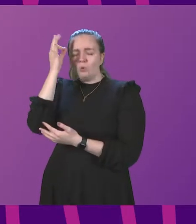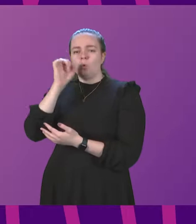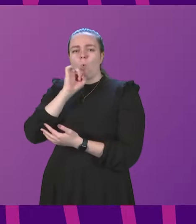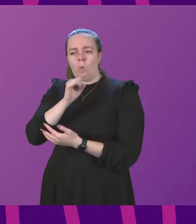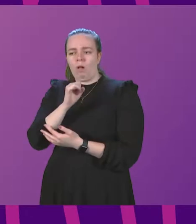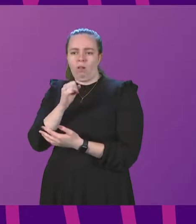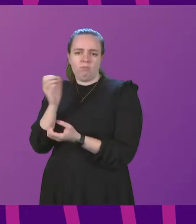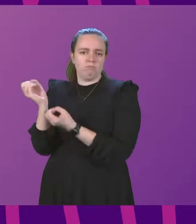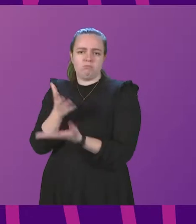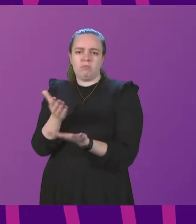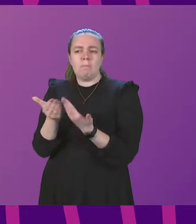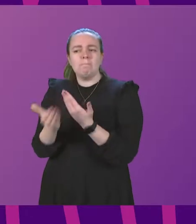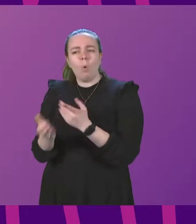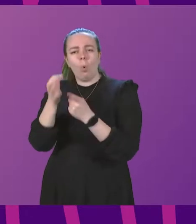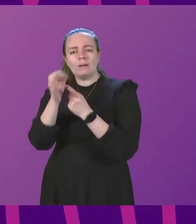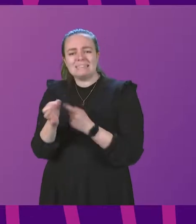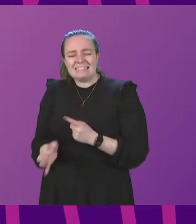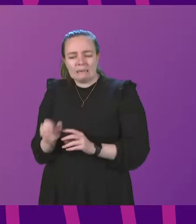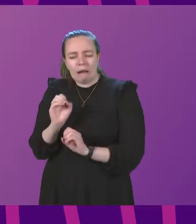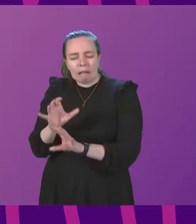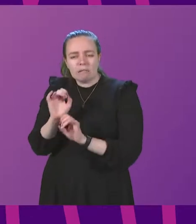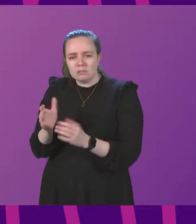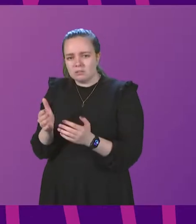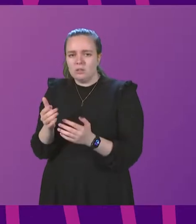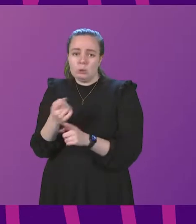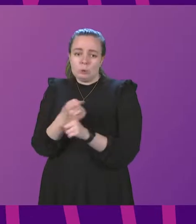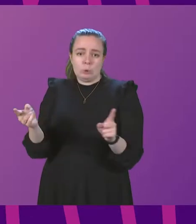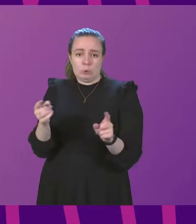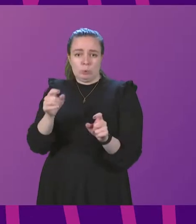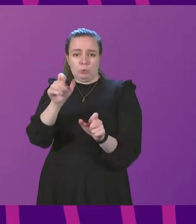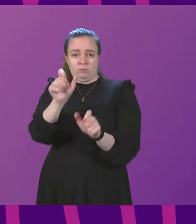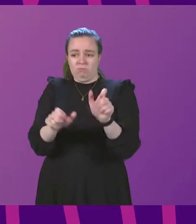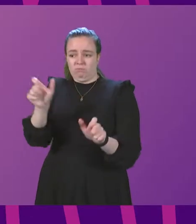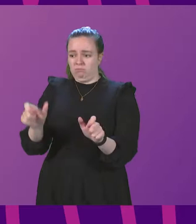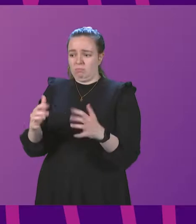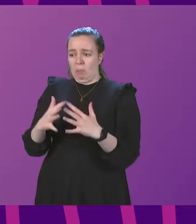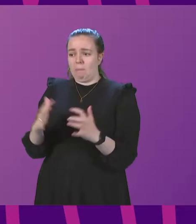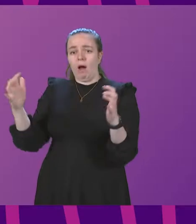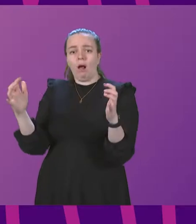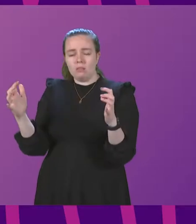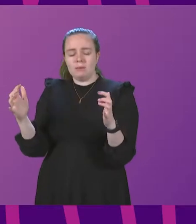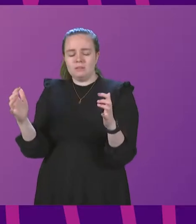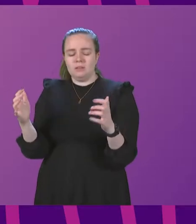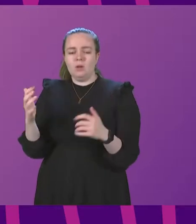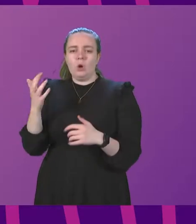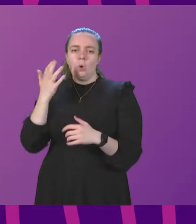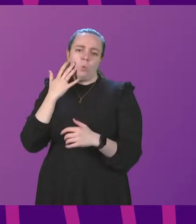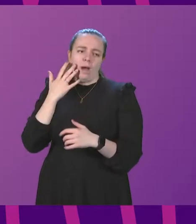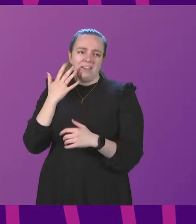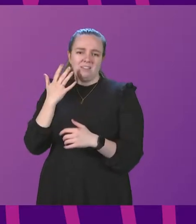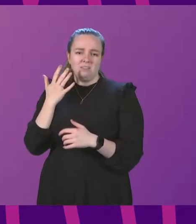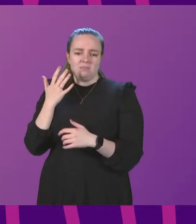to deliver further details on this to members of the Scottish Parliament, as they can